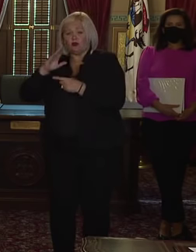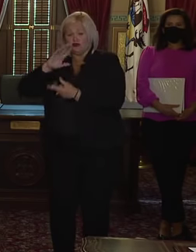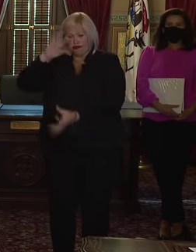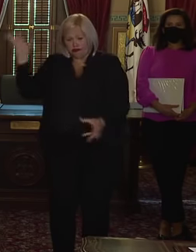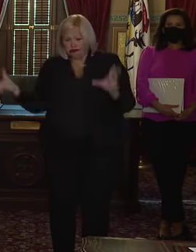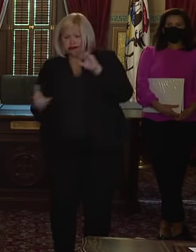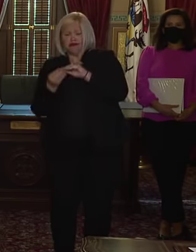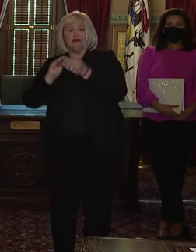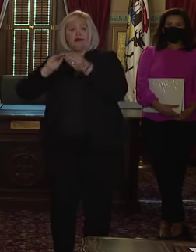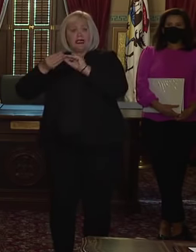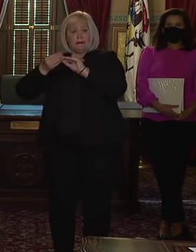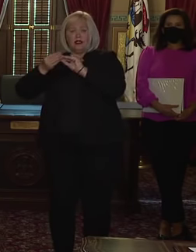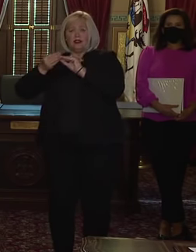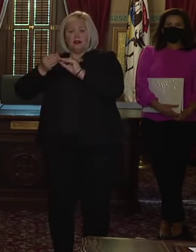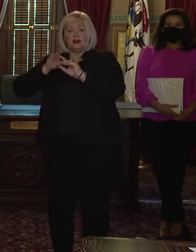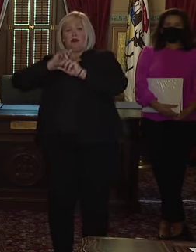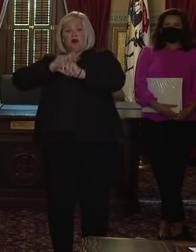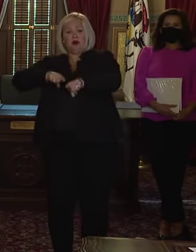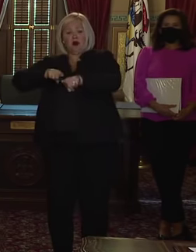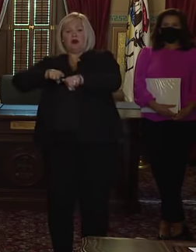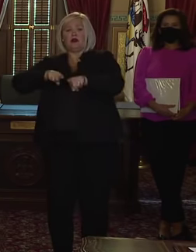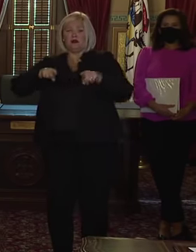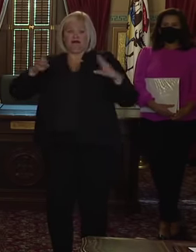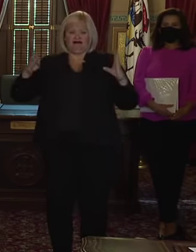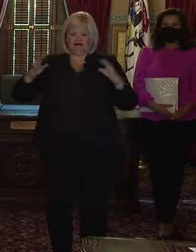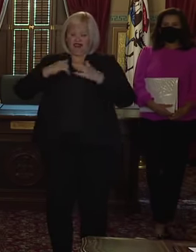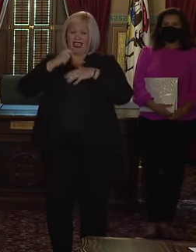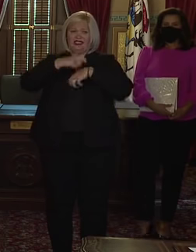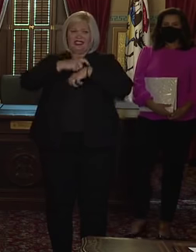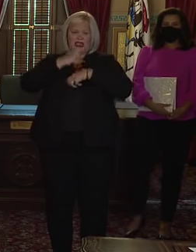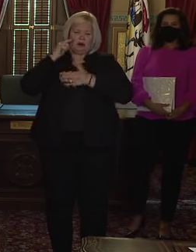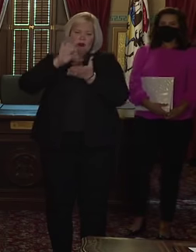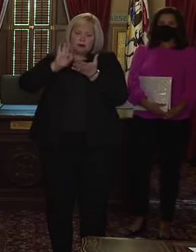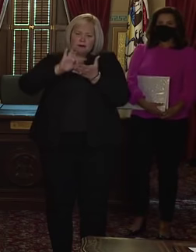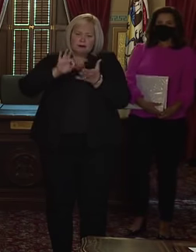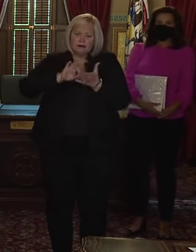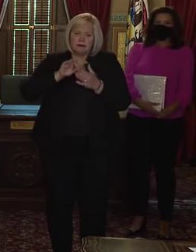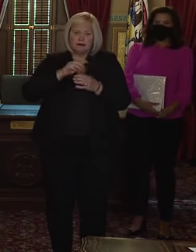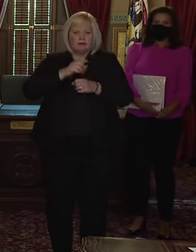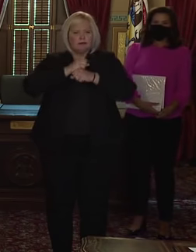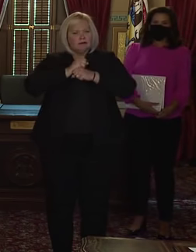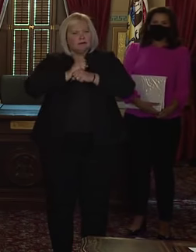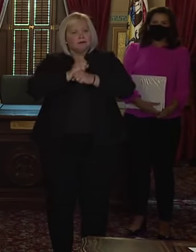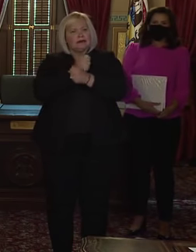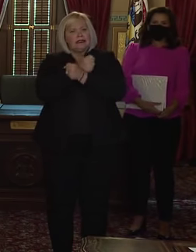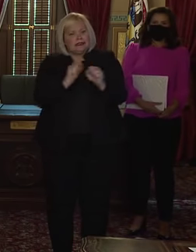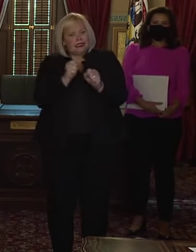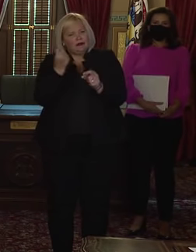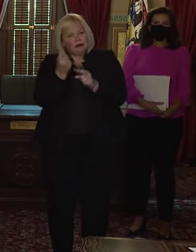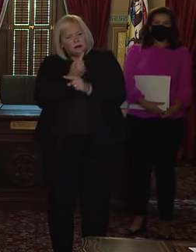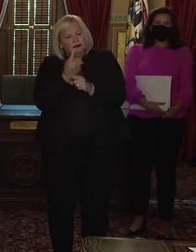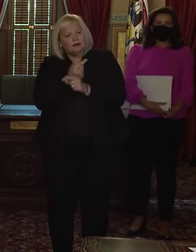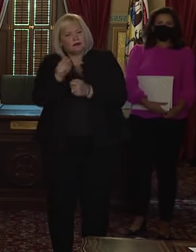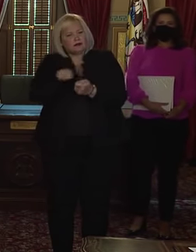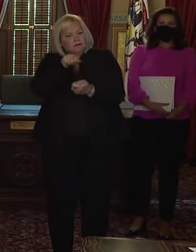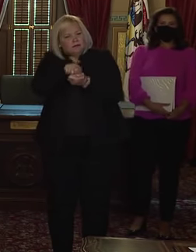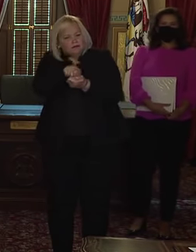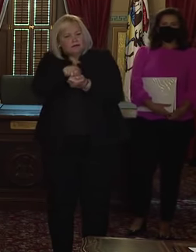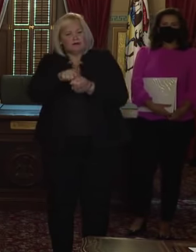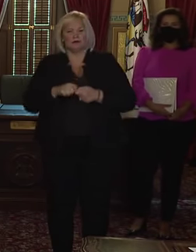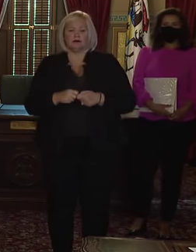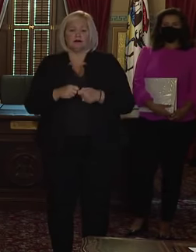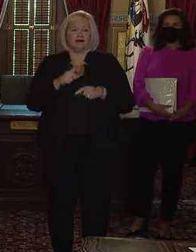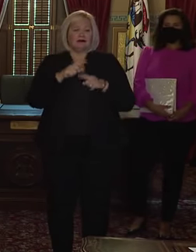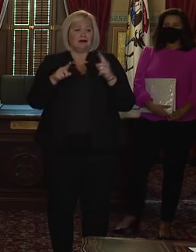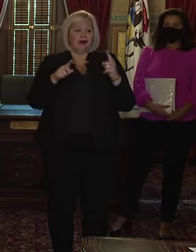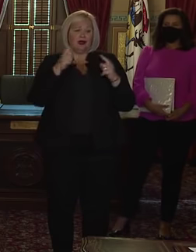they will be working efficiently to process and tabulate those ballots safely and securely. But giving them, in some communities with 25